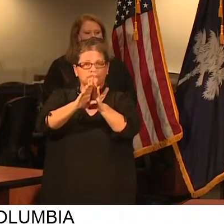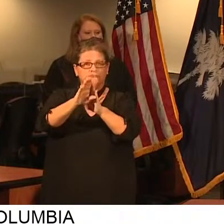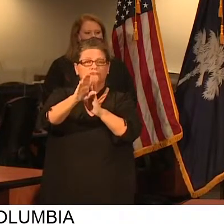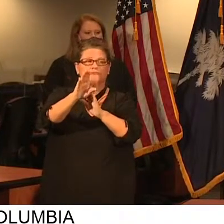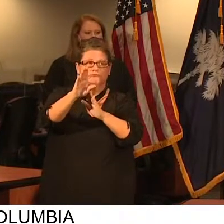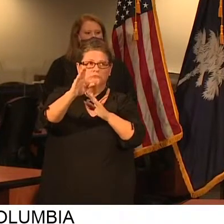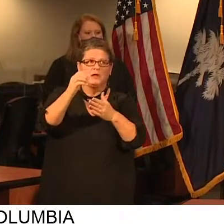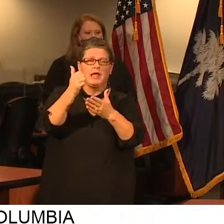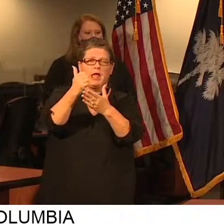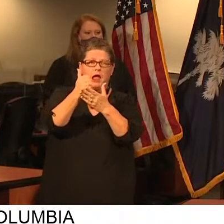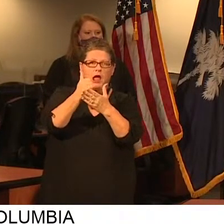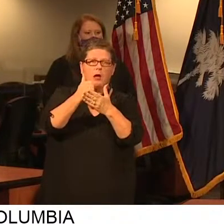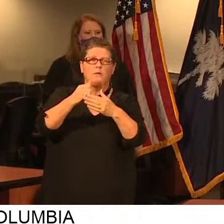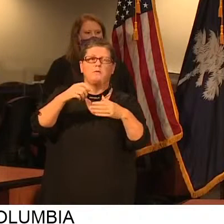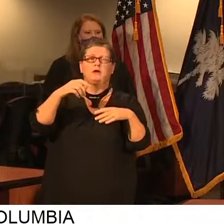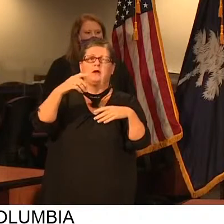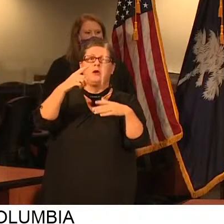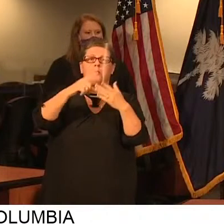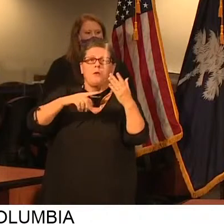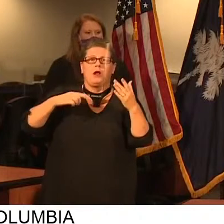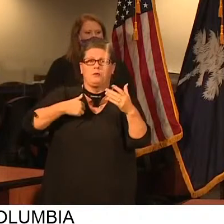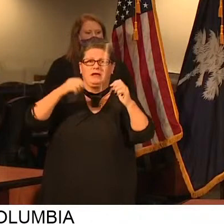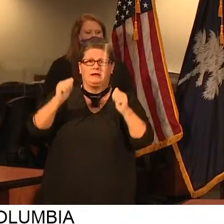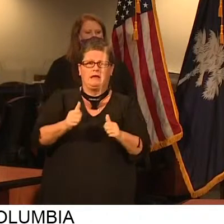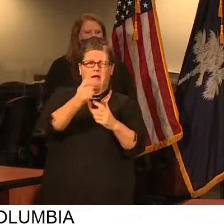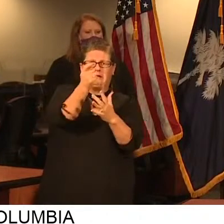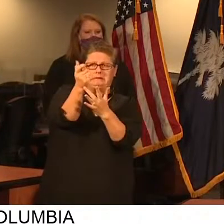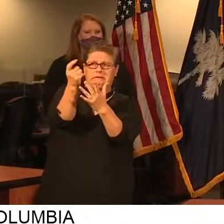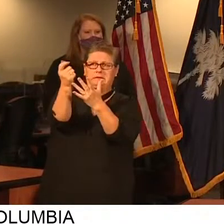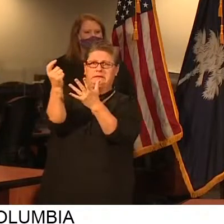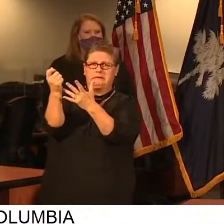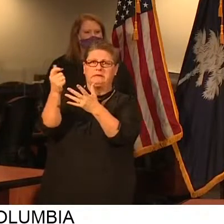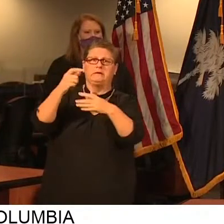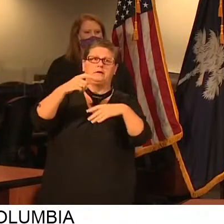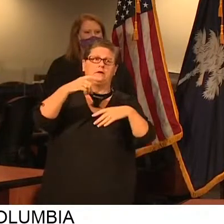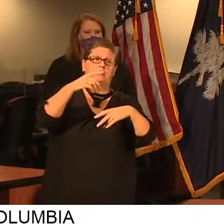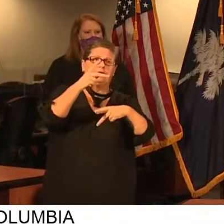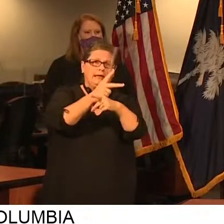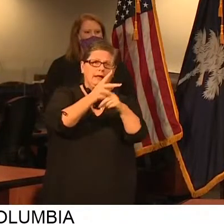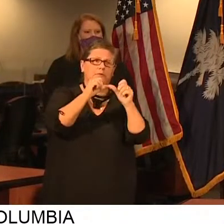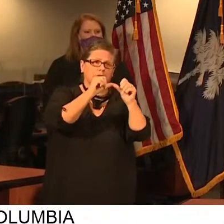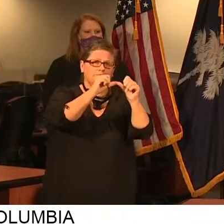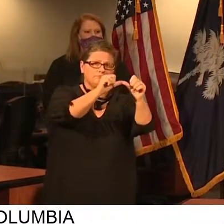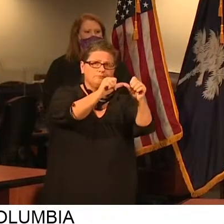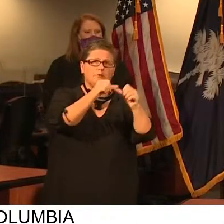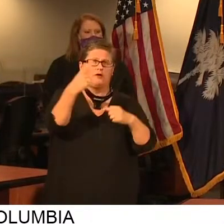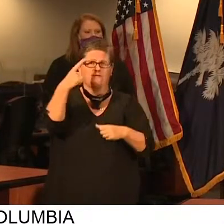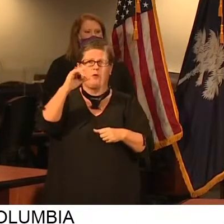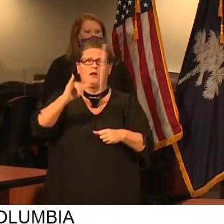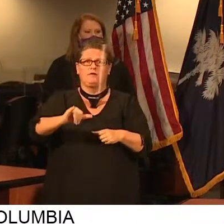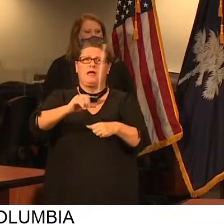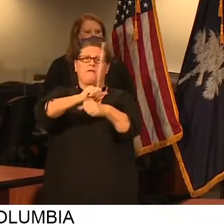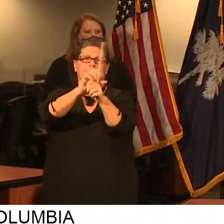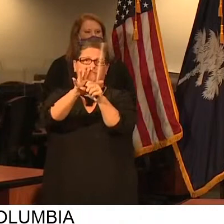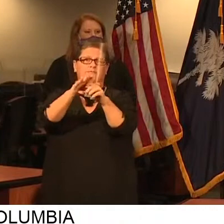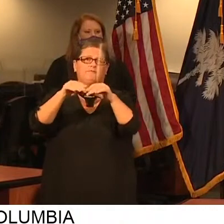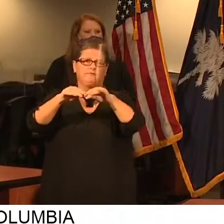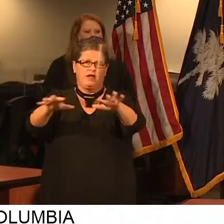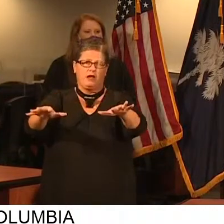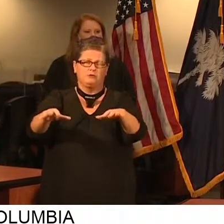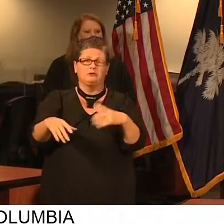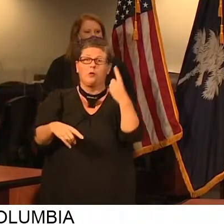limited and targeted measures enacted to combat the COVID-19 virus. One important charge given to